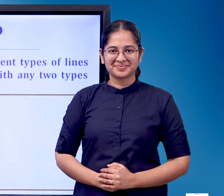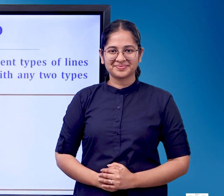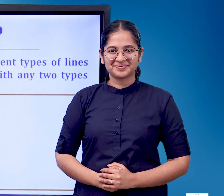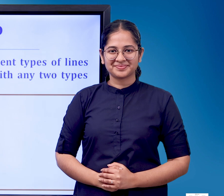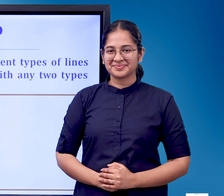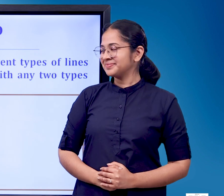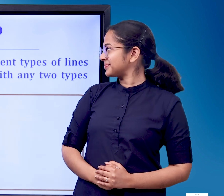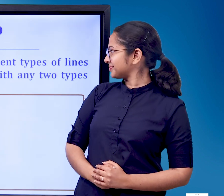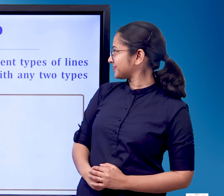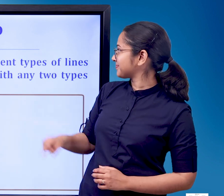Let us do